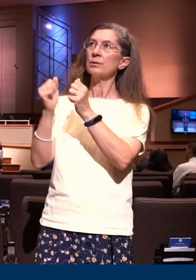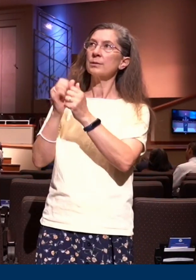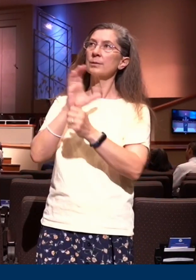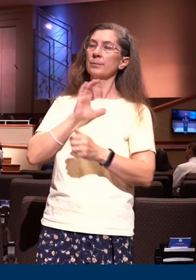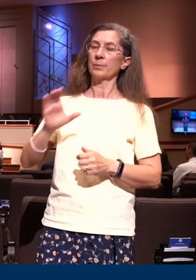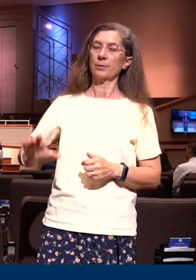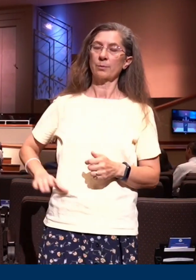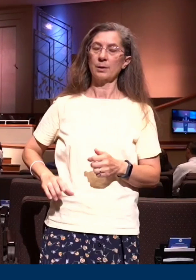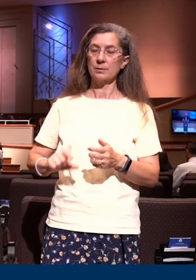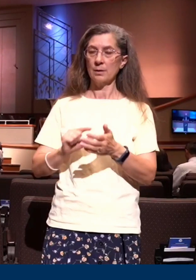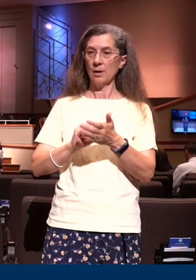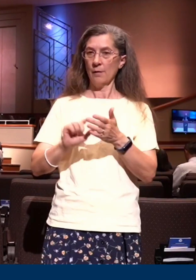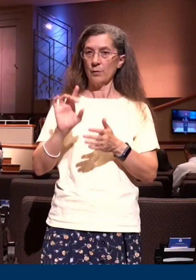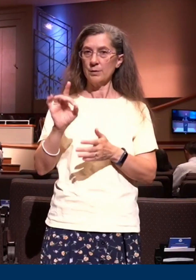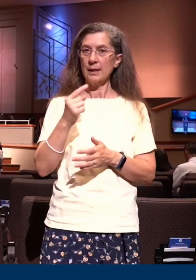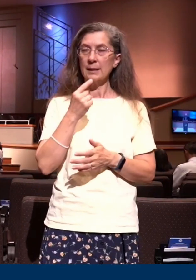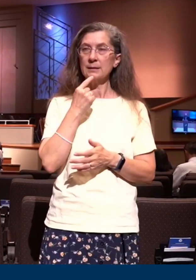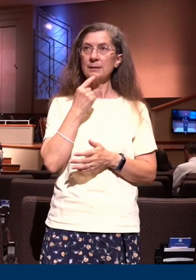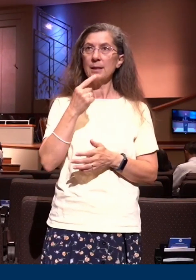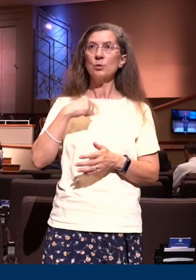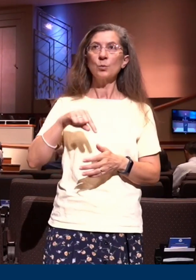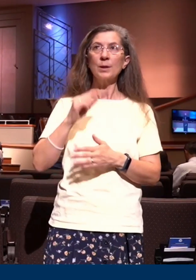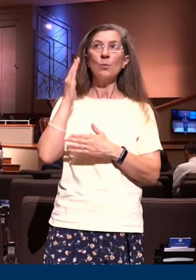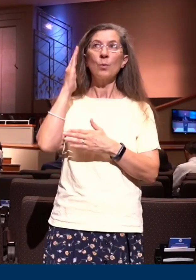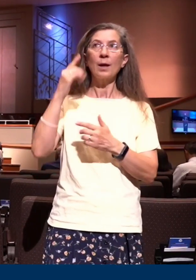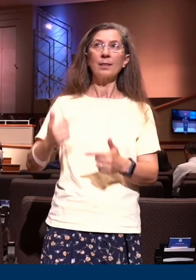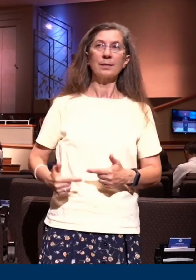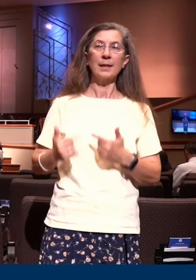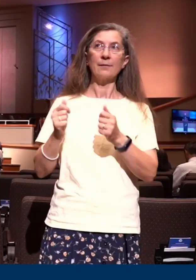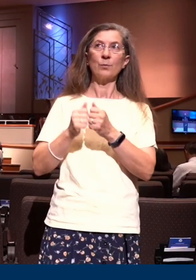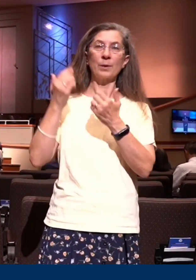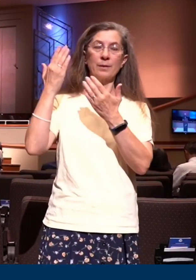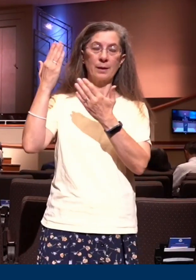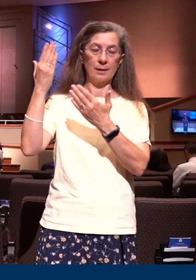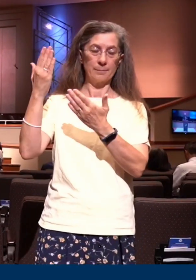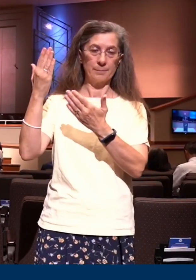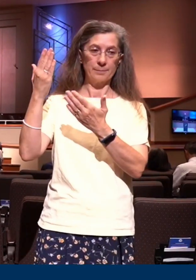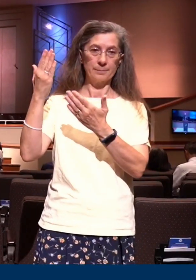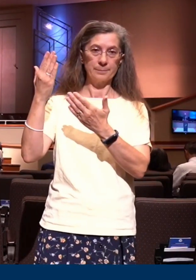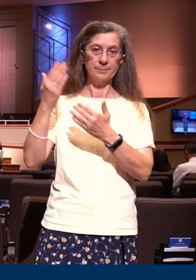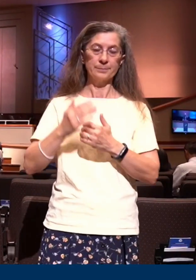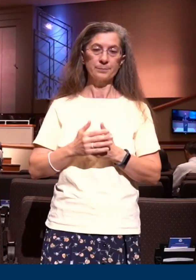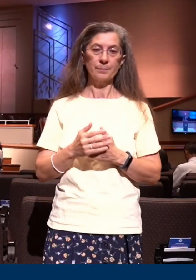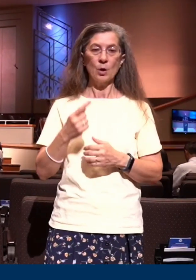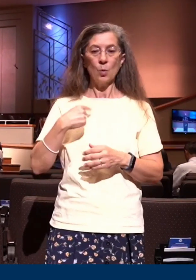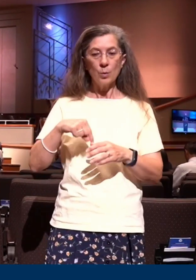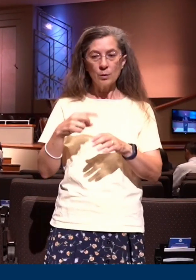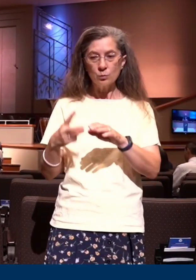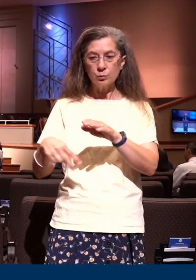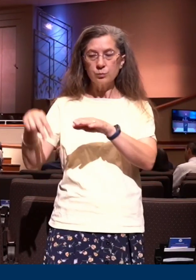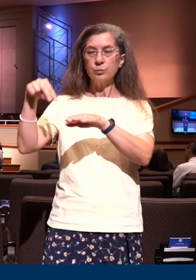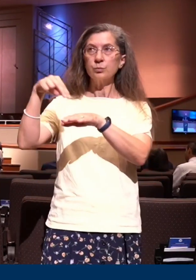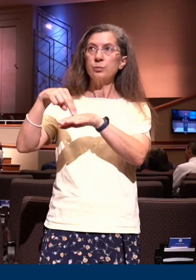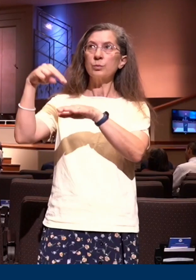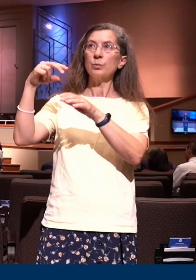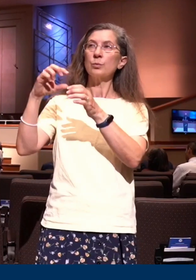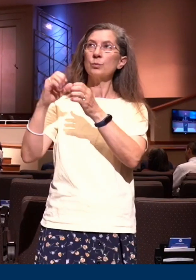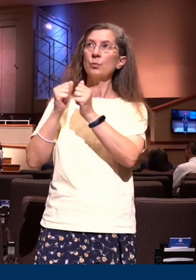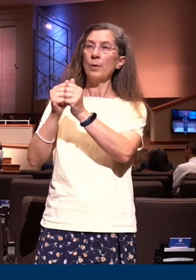verse 8, we shall also live with Him. We live with Him and we have been raised with Him. Secondly, notice in